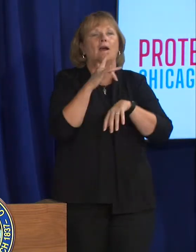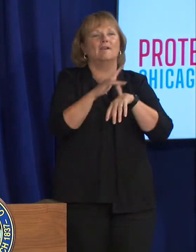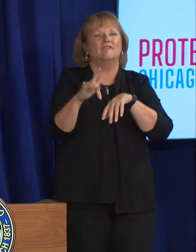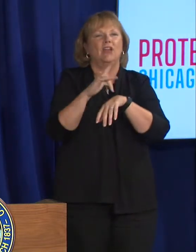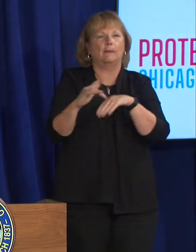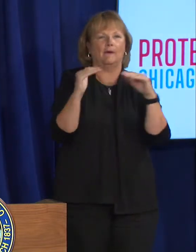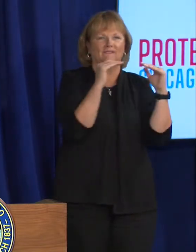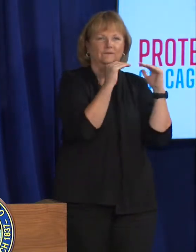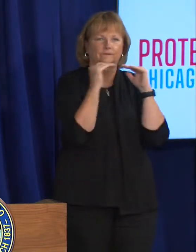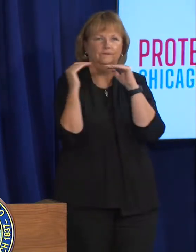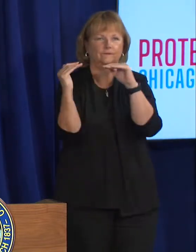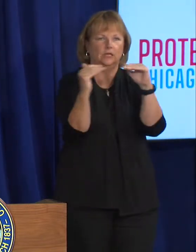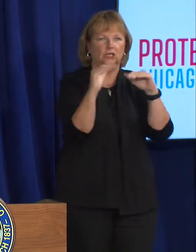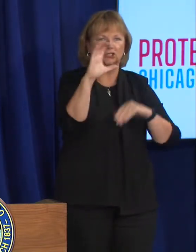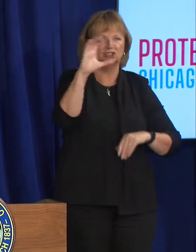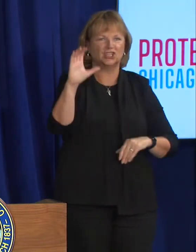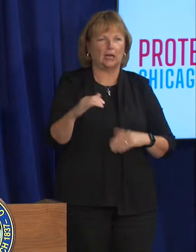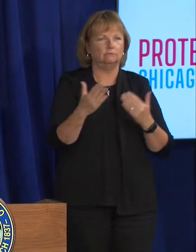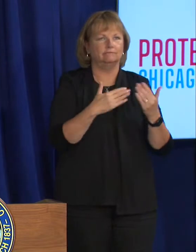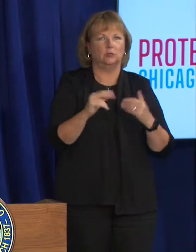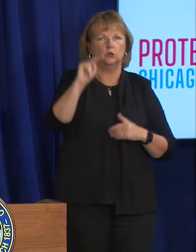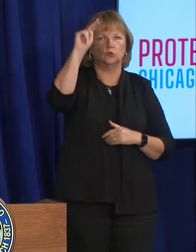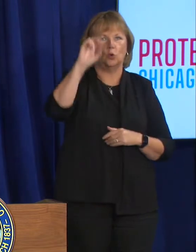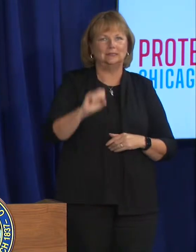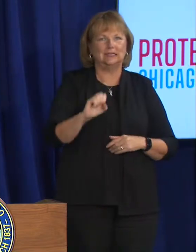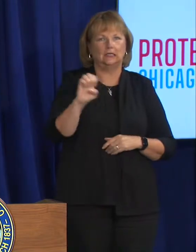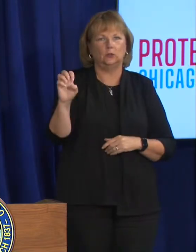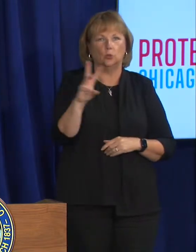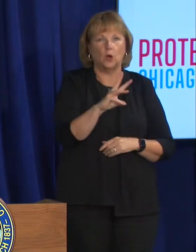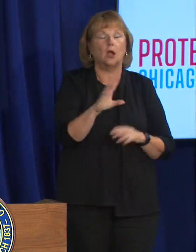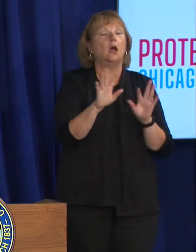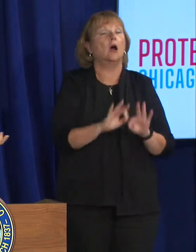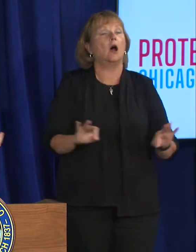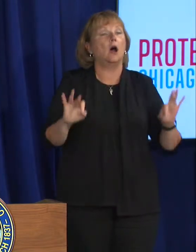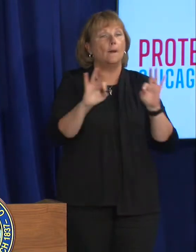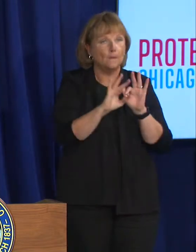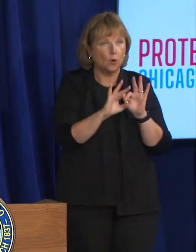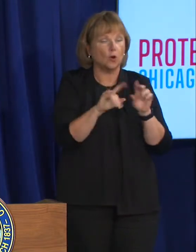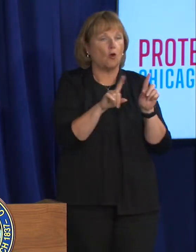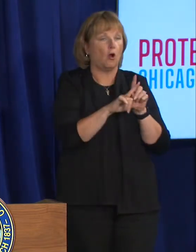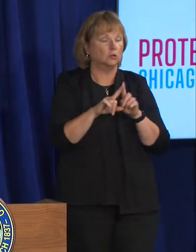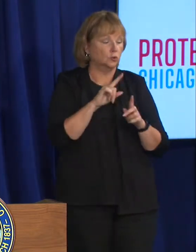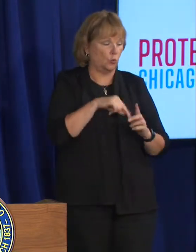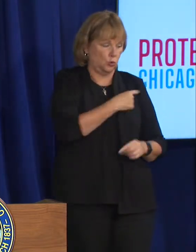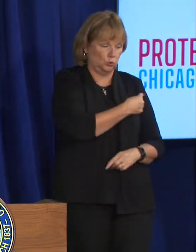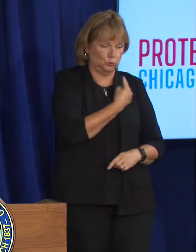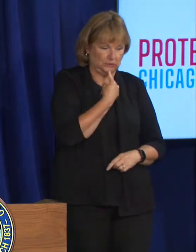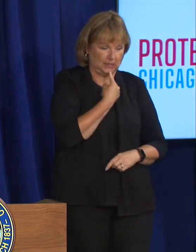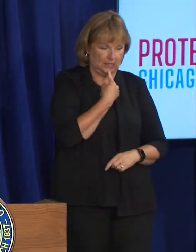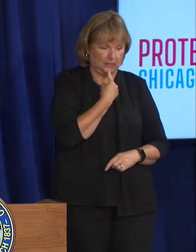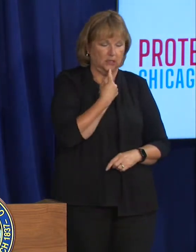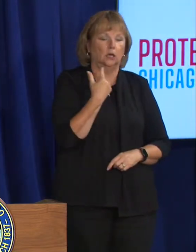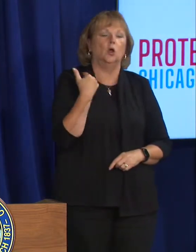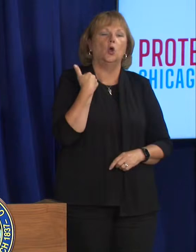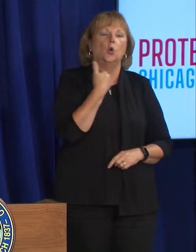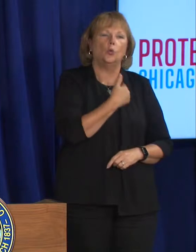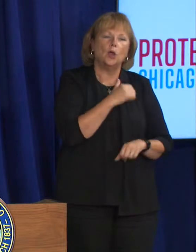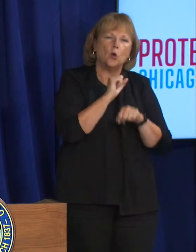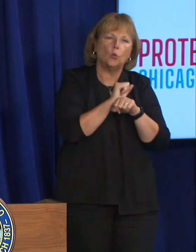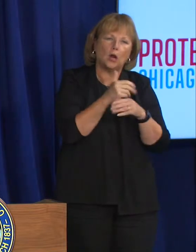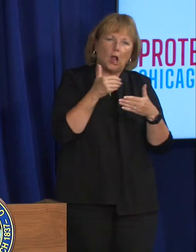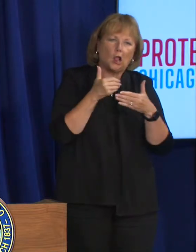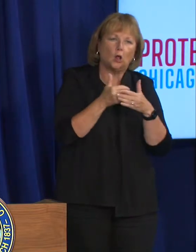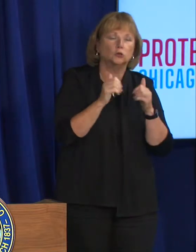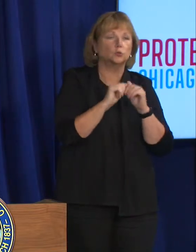equitably across chicago i also wanted to highlight um in addition to what dr muñer said that we are partnering closely